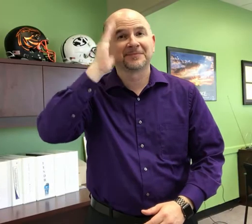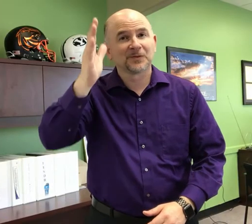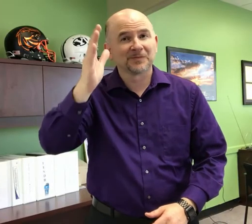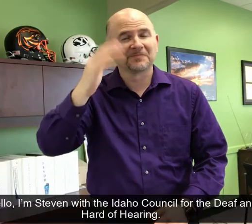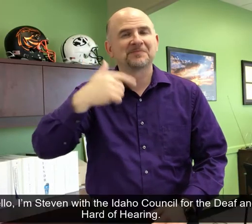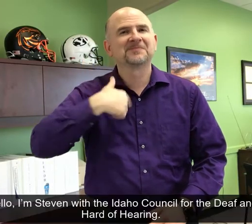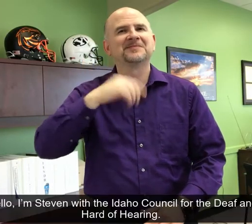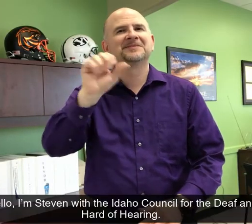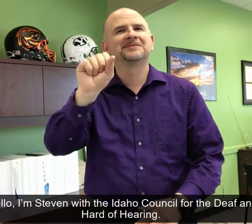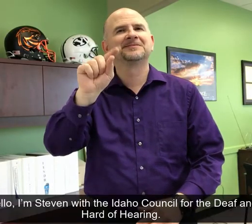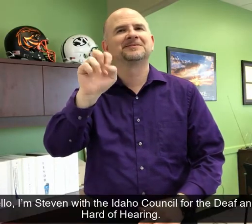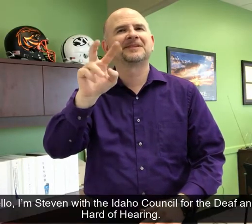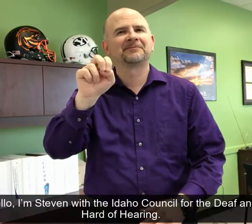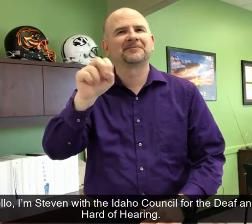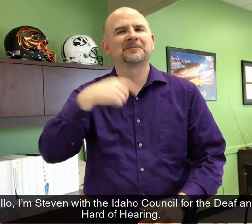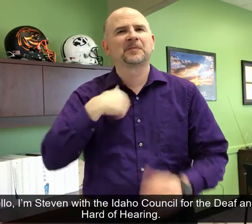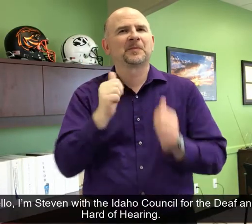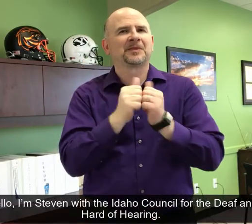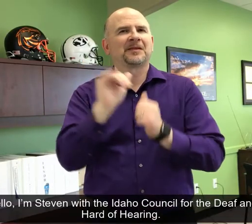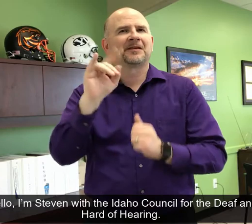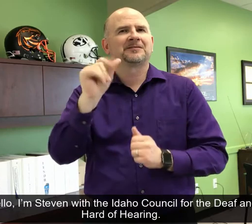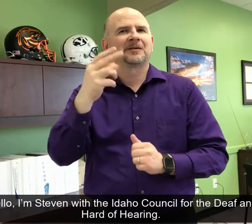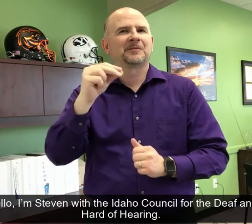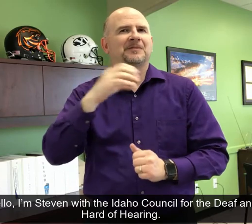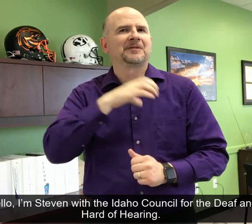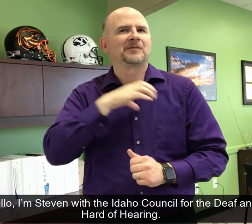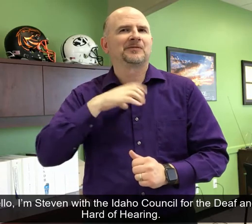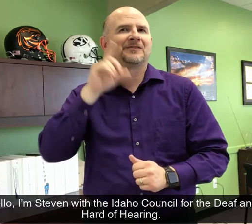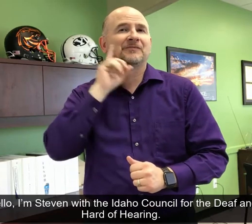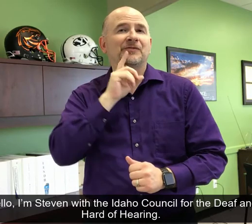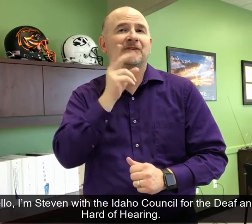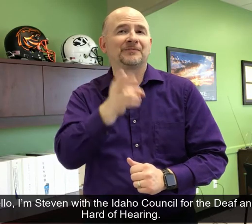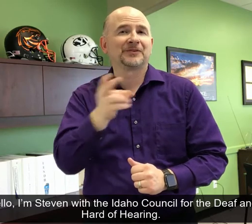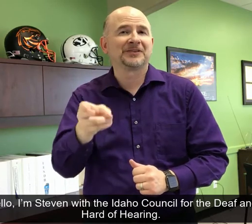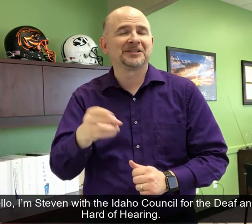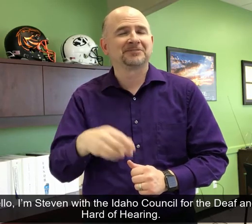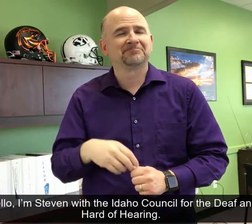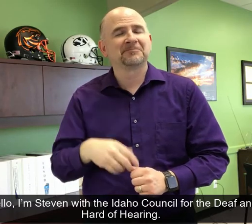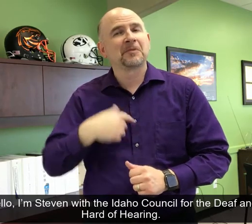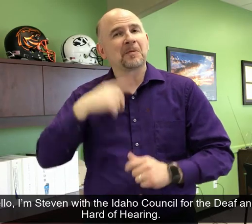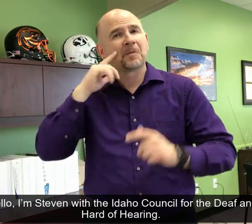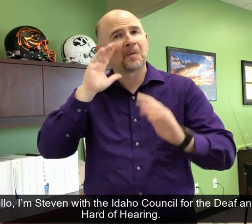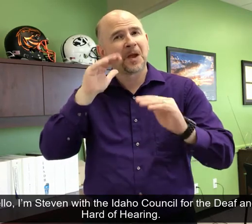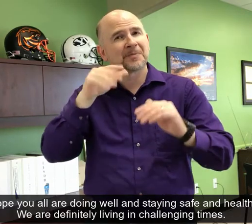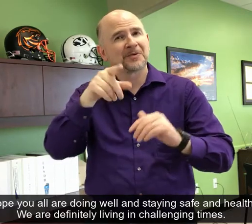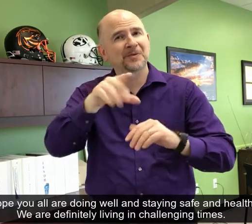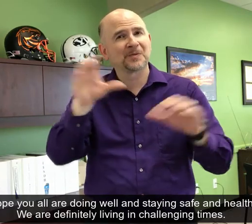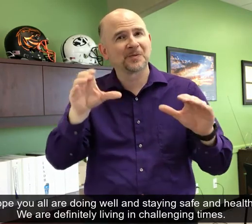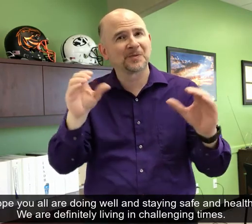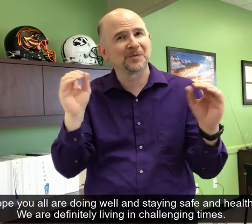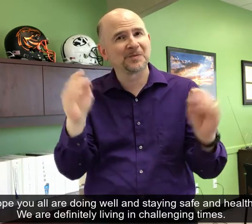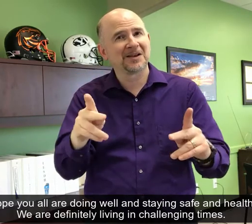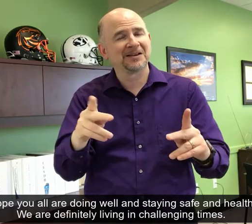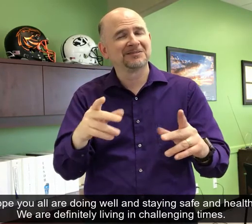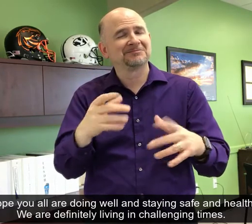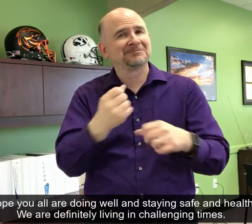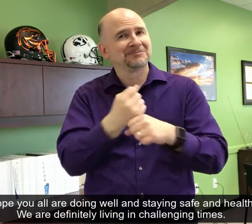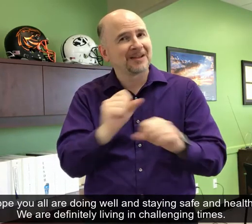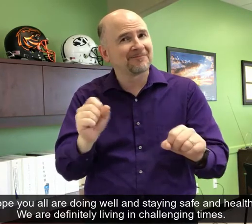Hello, I'm Steven with the Idaho Council for the Deaf and Hard of Hearing. I hope you are all doing well and staying